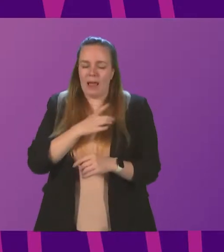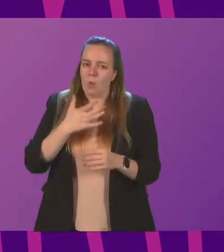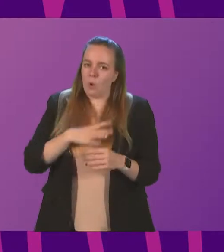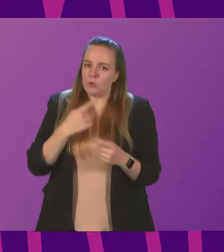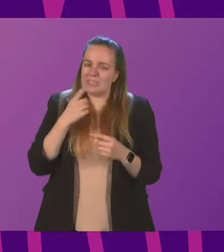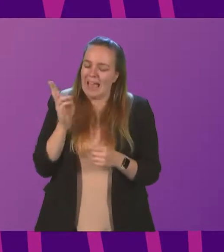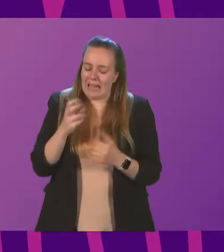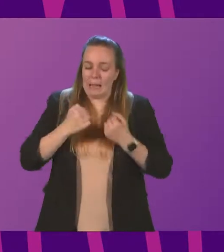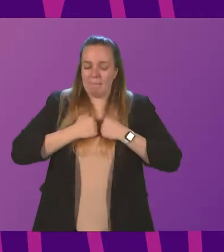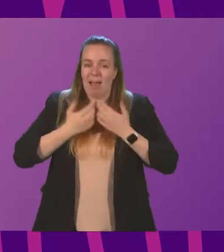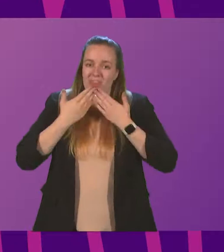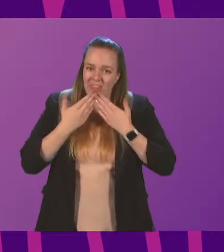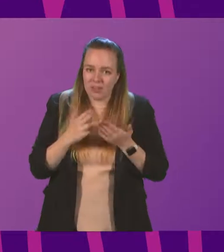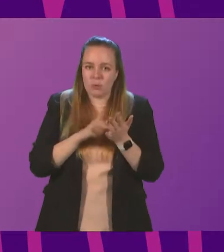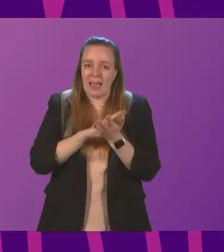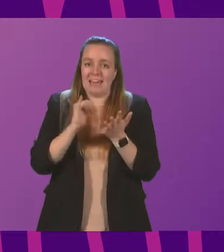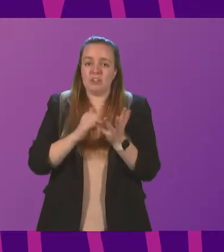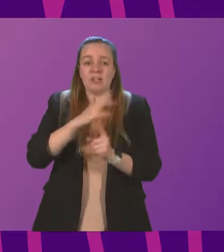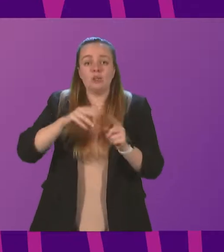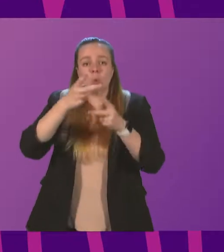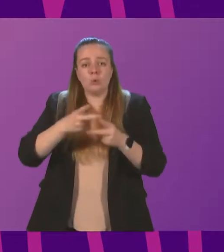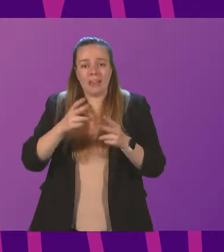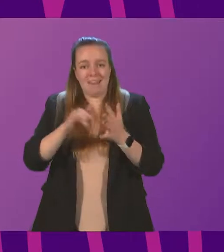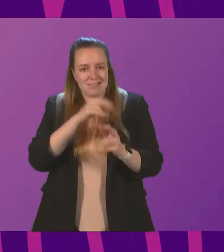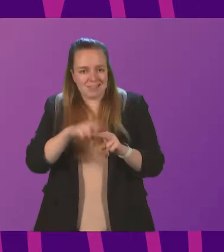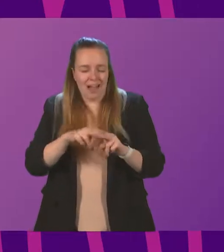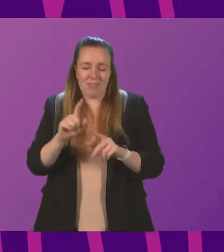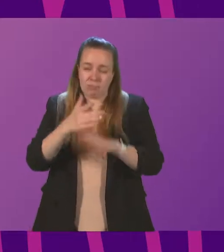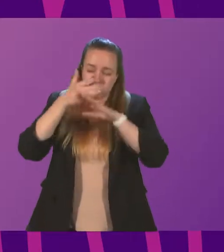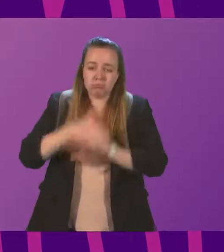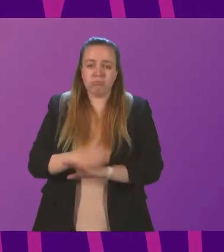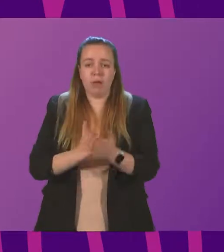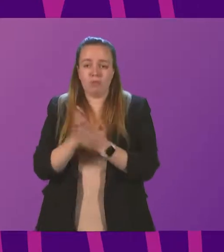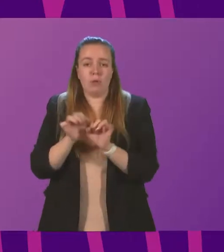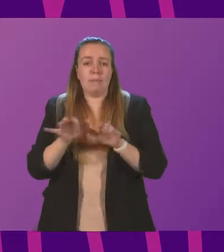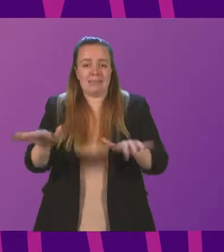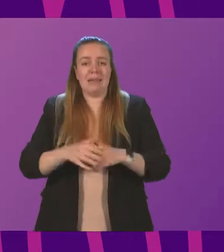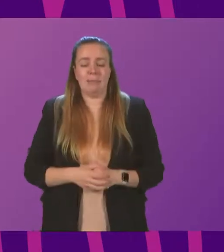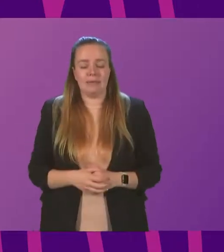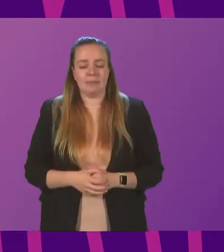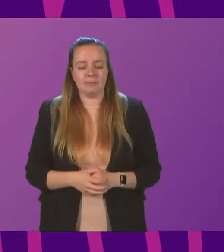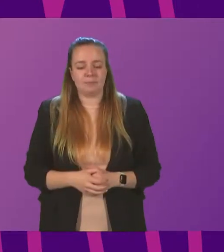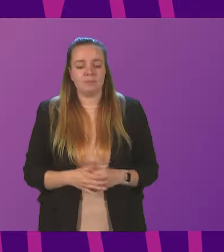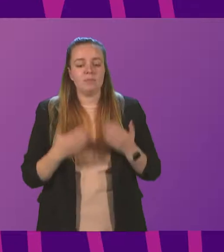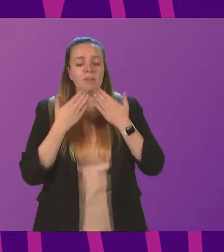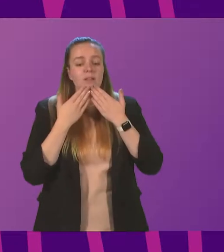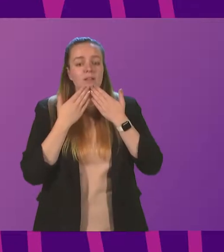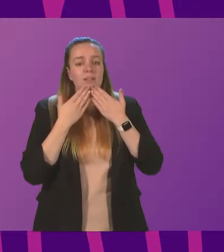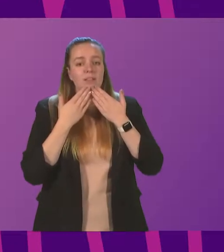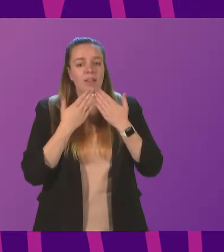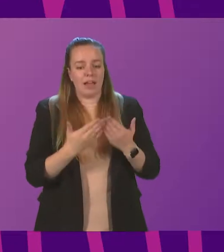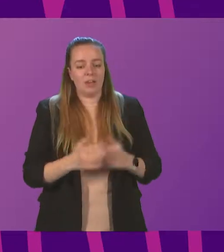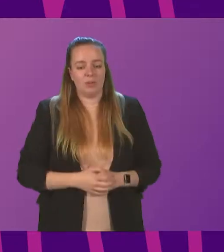my thanks to our NHS and social care staff, who are working incredibly hard in the midst of this pandemic. Thank you. Thank I call